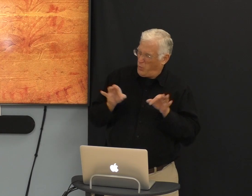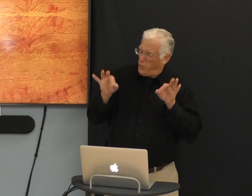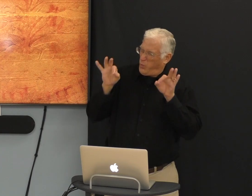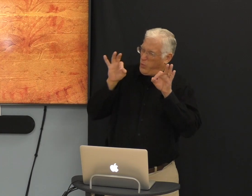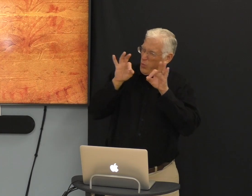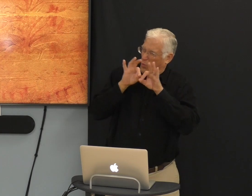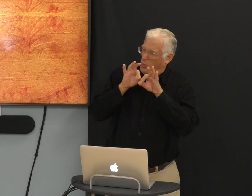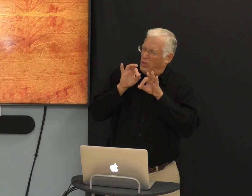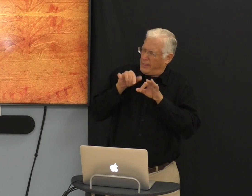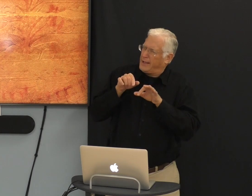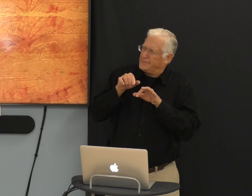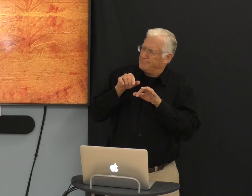Are we worthy?